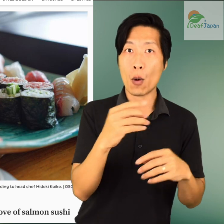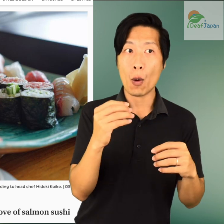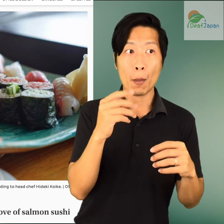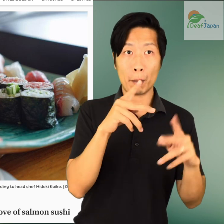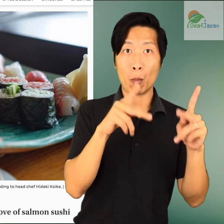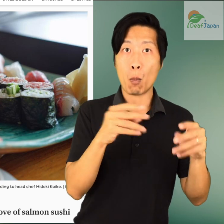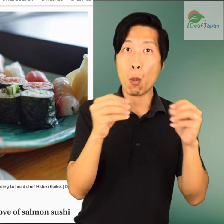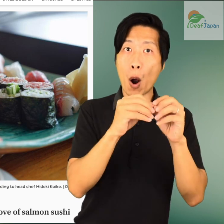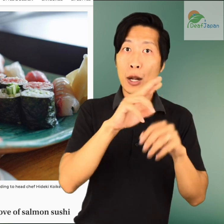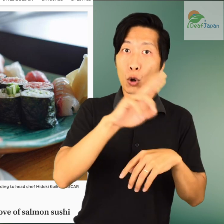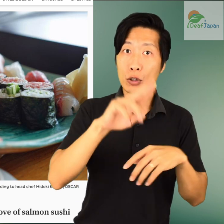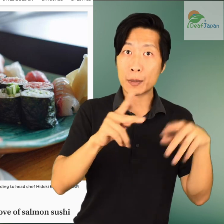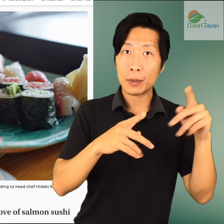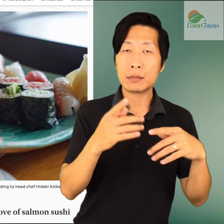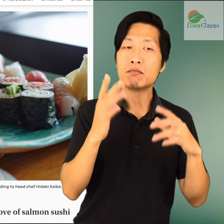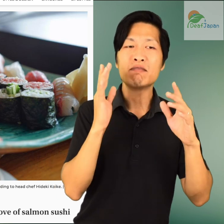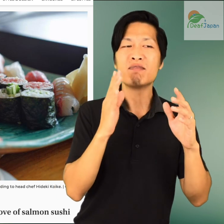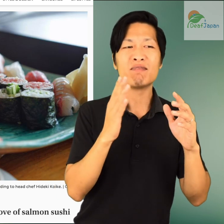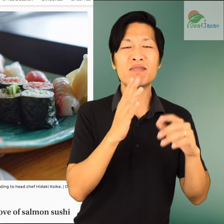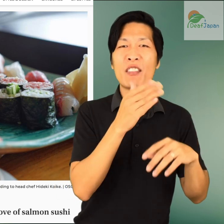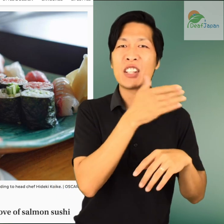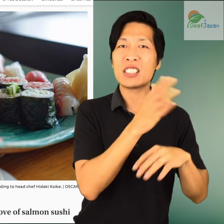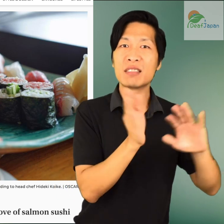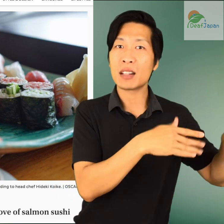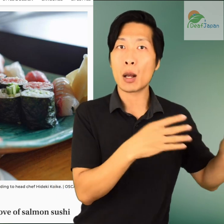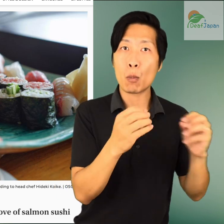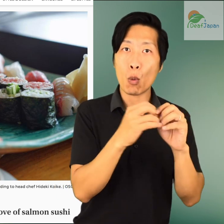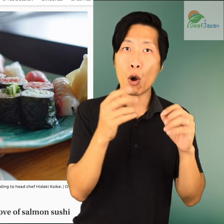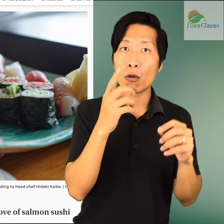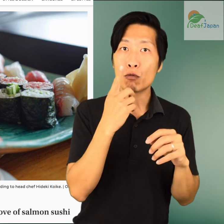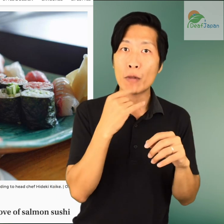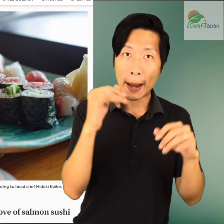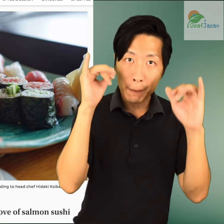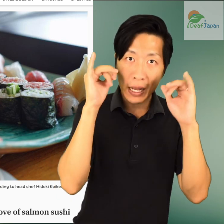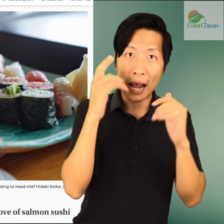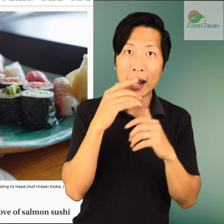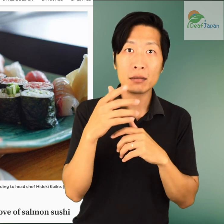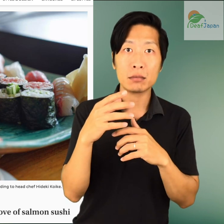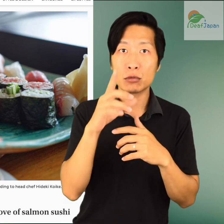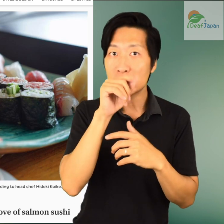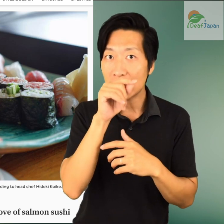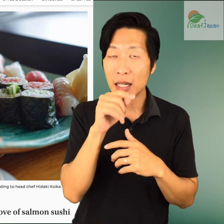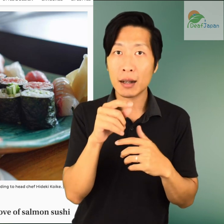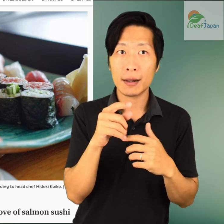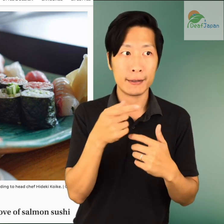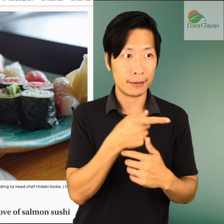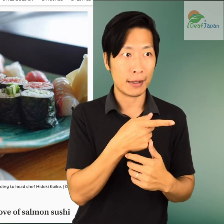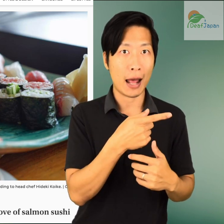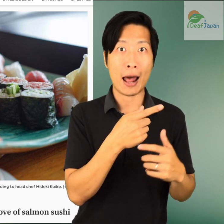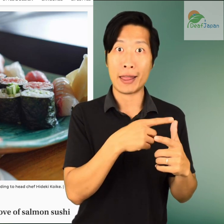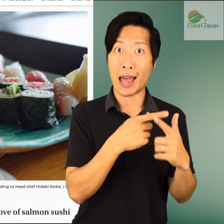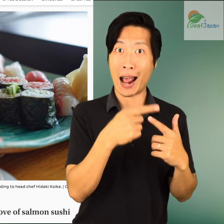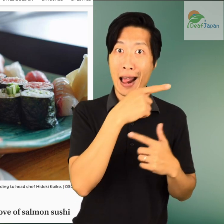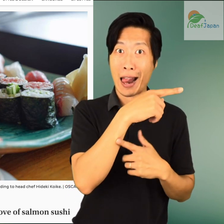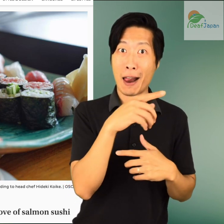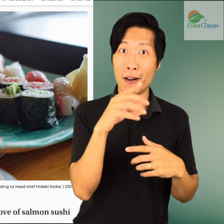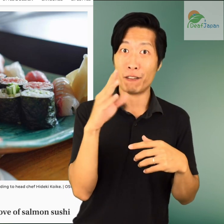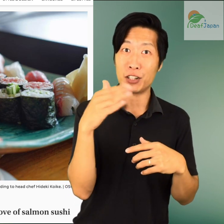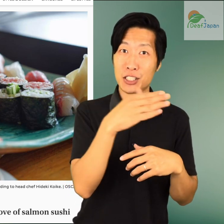Norwegian consumers turned to red meat and poultry, the Norwegian seafood industry found itself on the brink